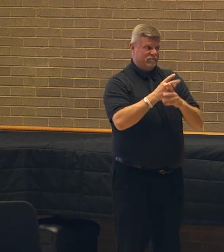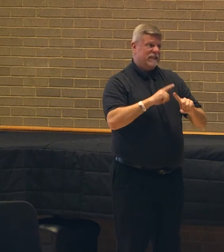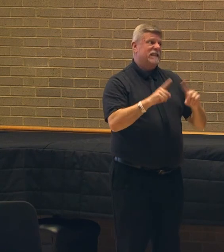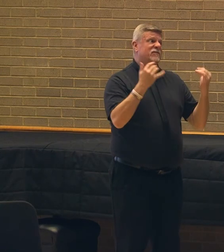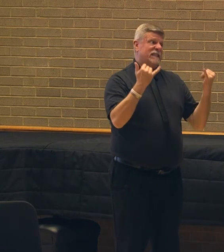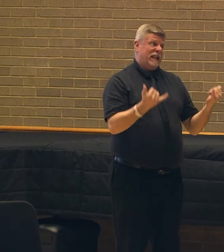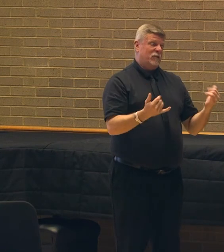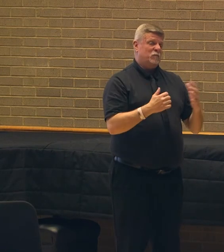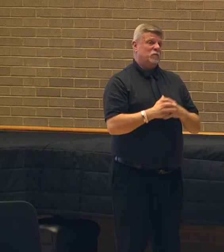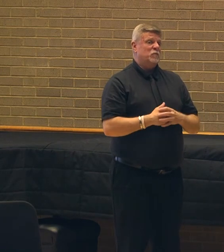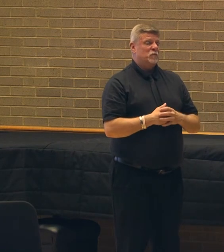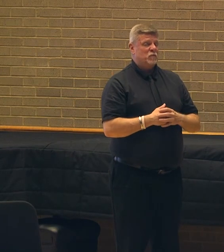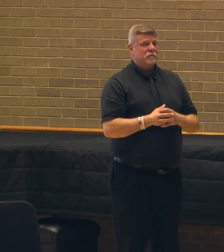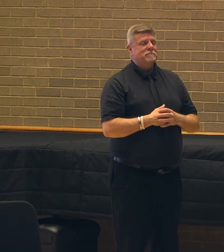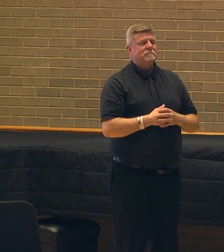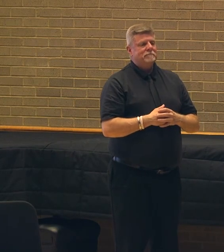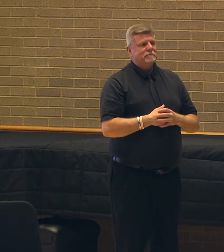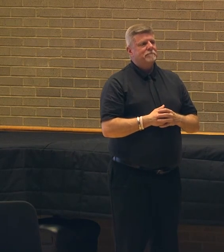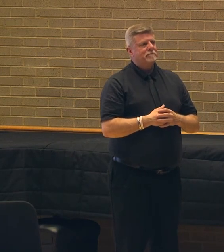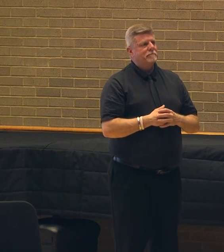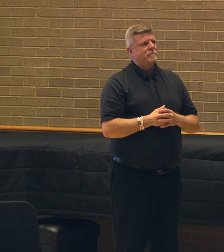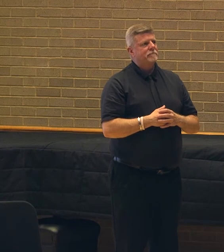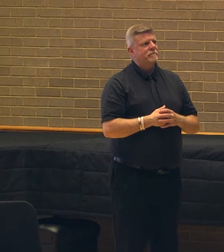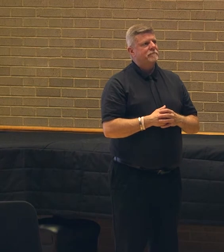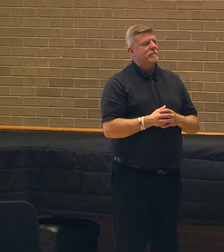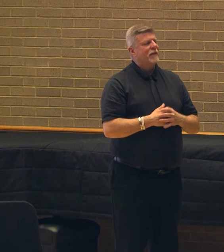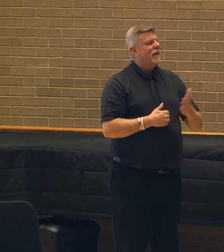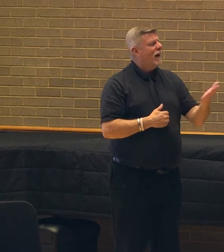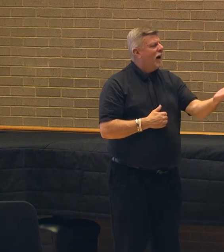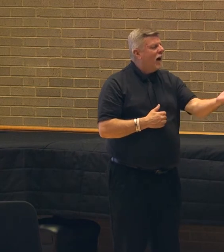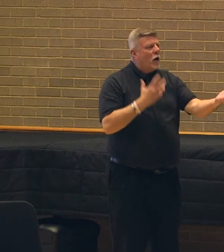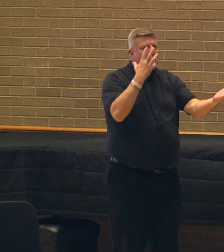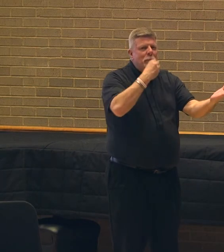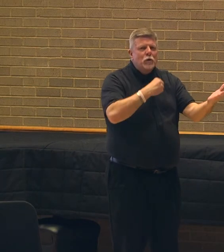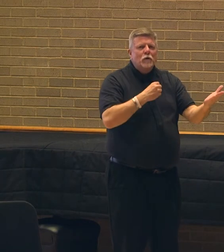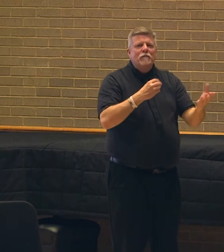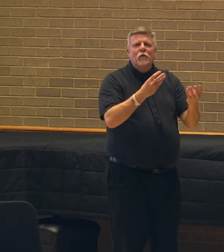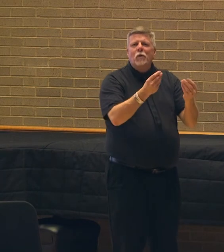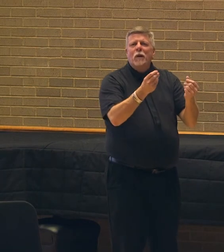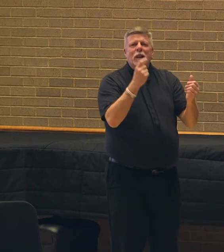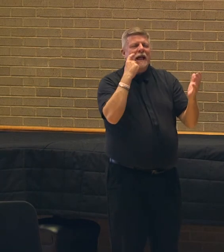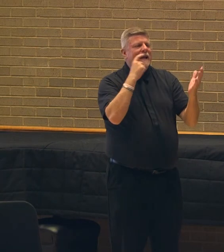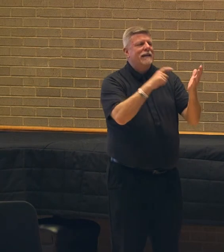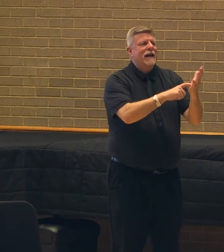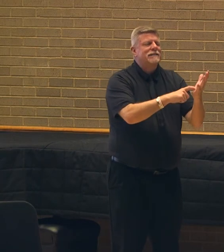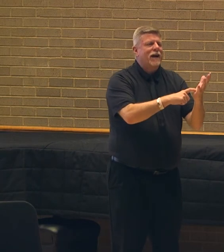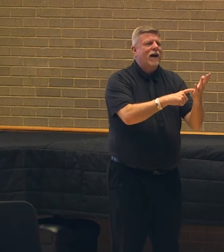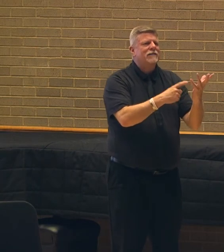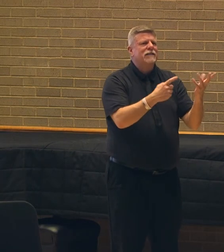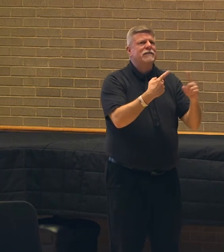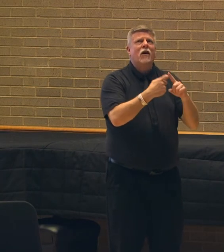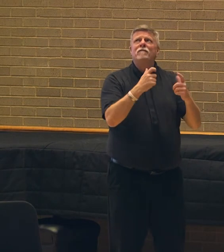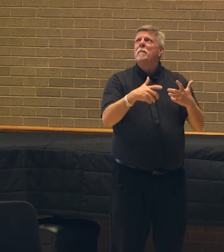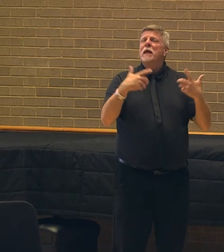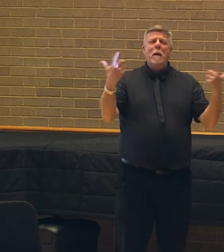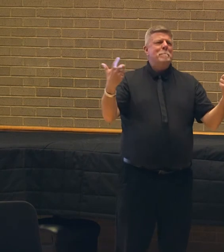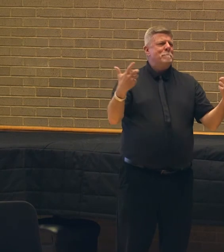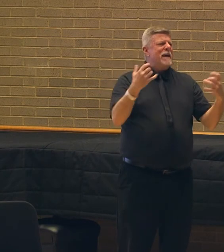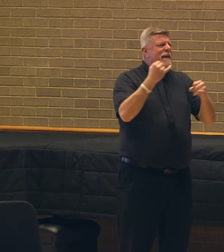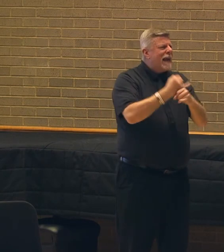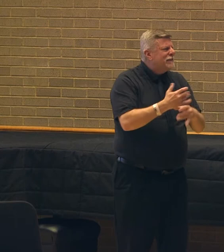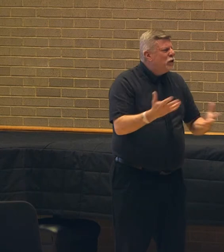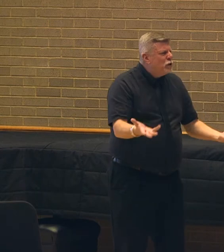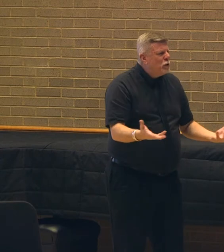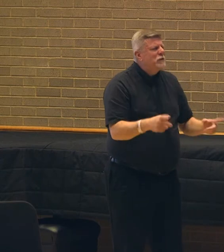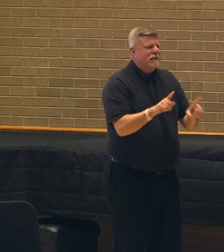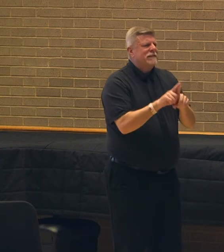And so when we hear land acknowledgments and from great institutions that are committed to doing good work, such as